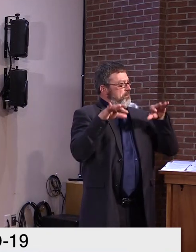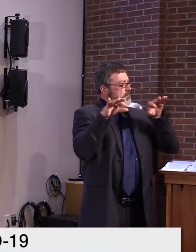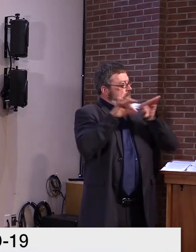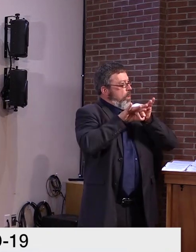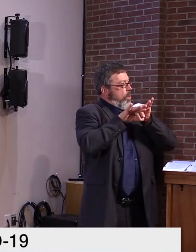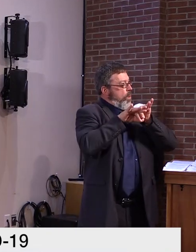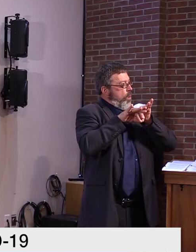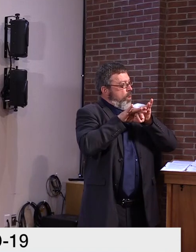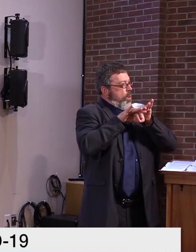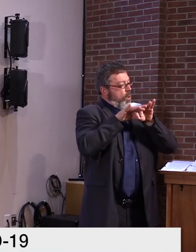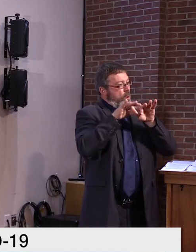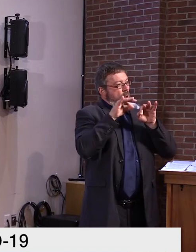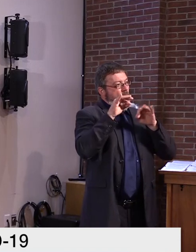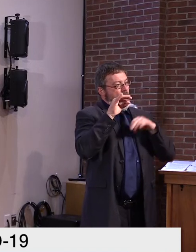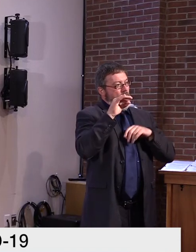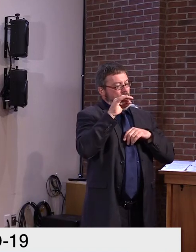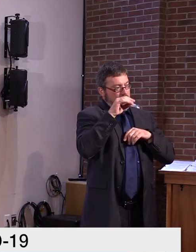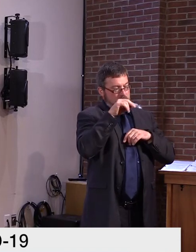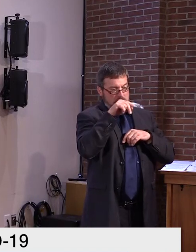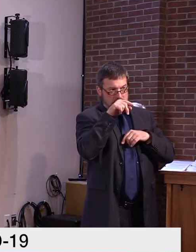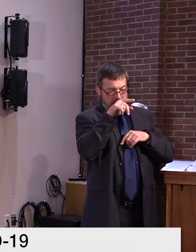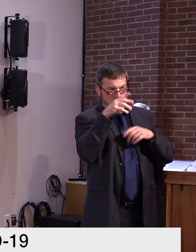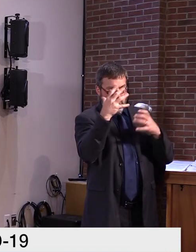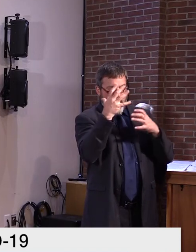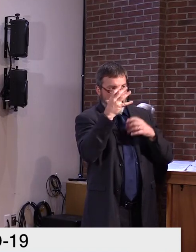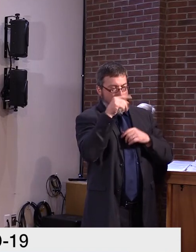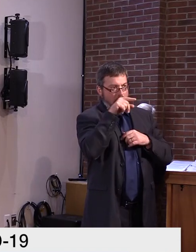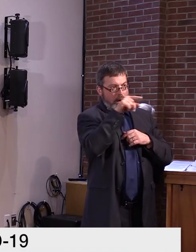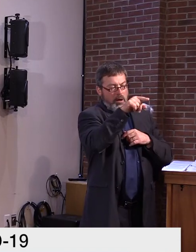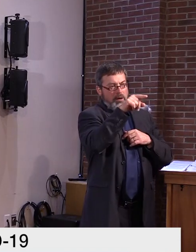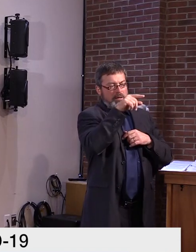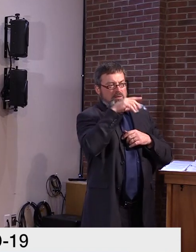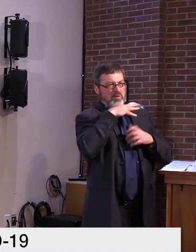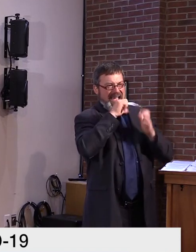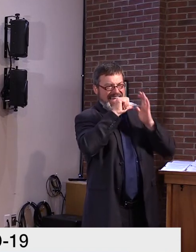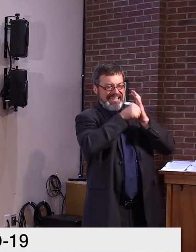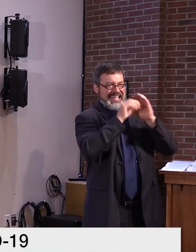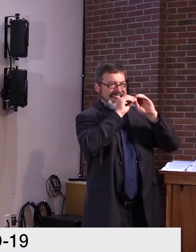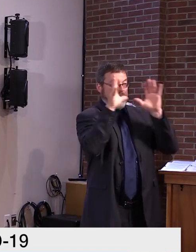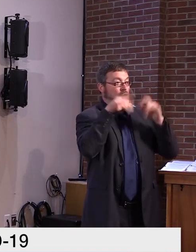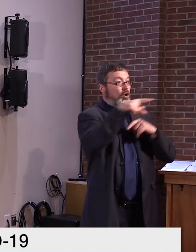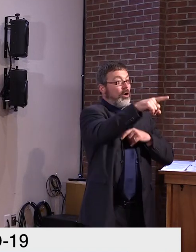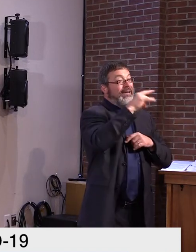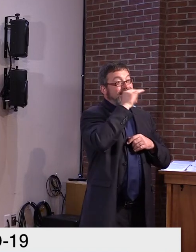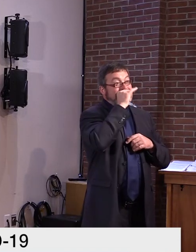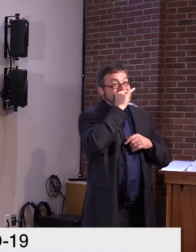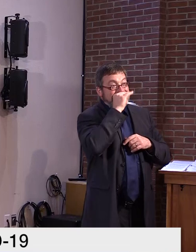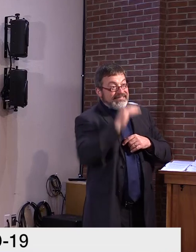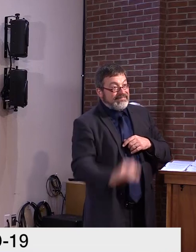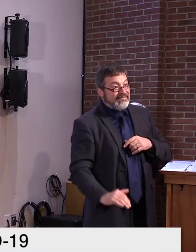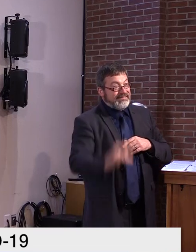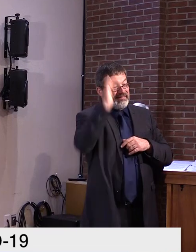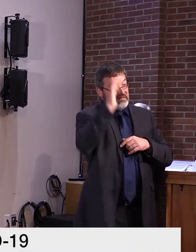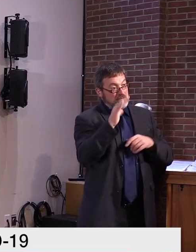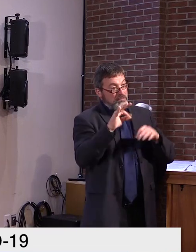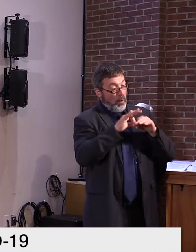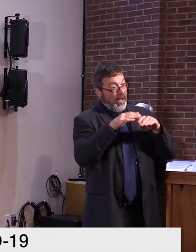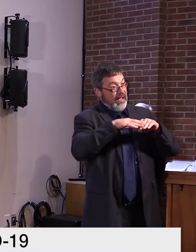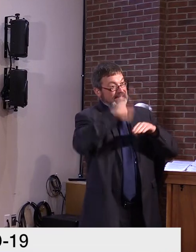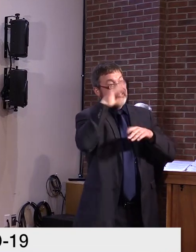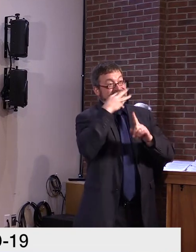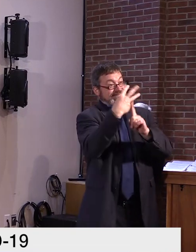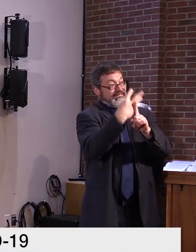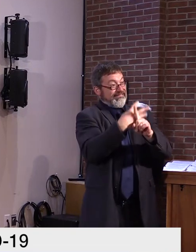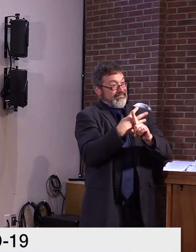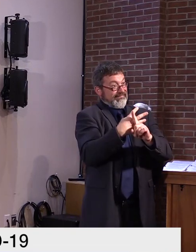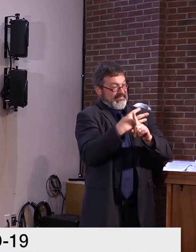The flu vaccine is beginning to be available now in your doctor's office, in pharmacies across the state and